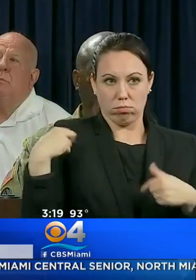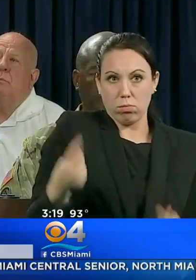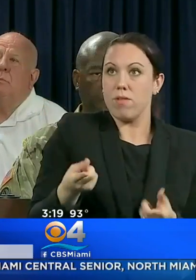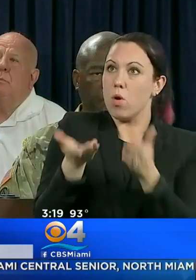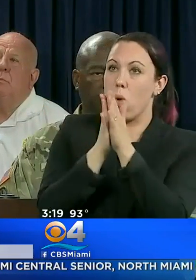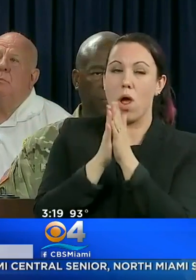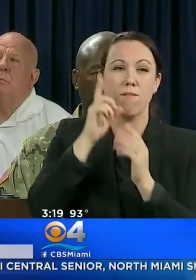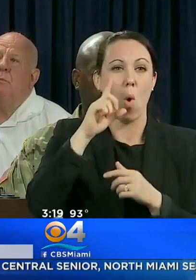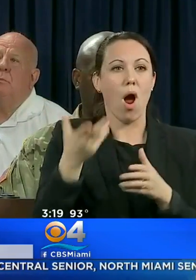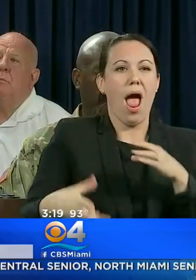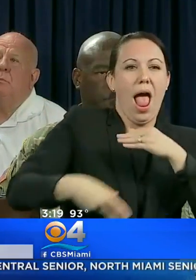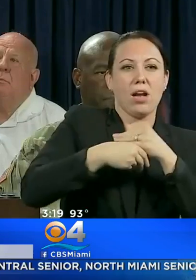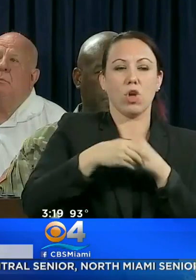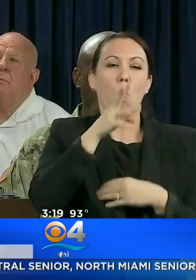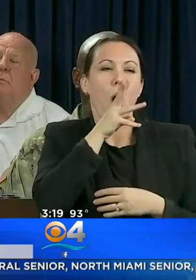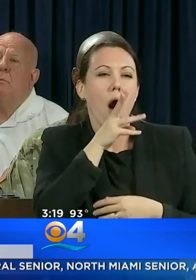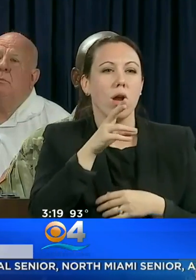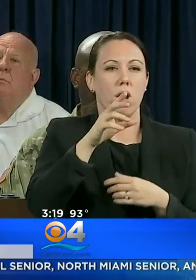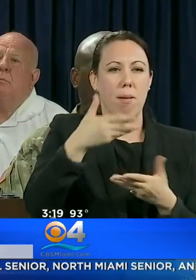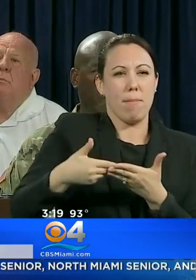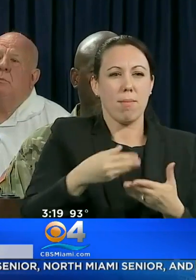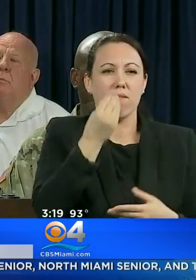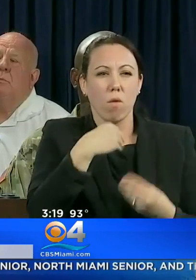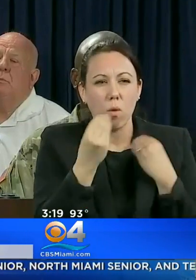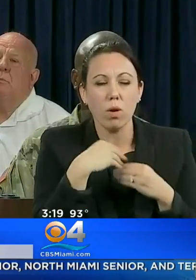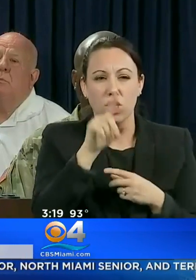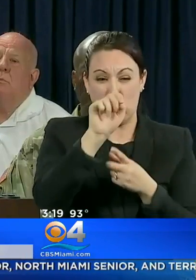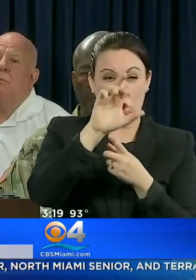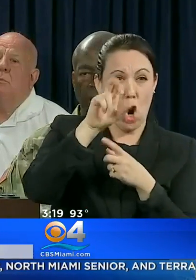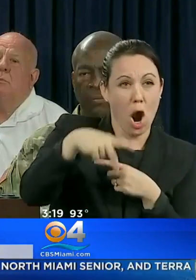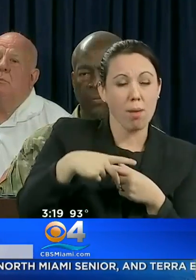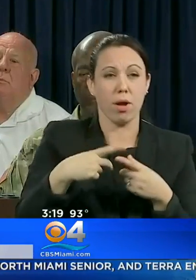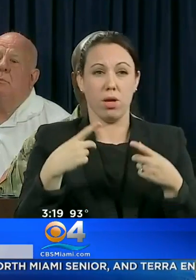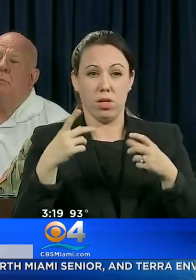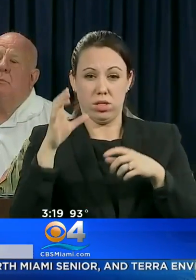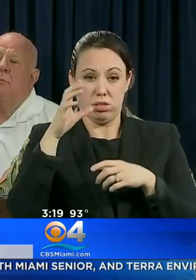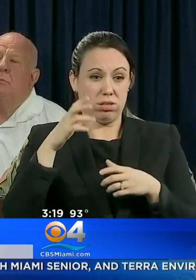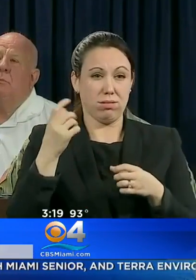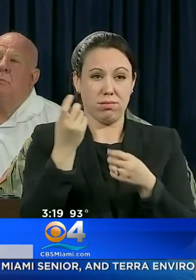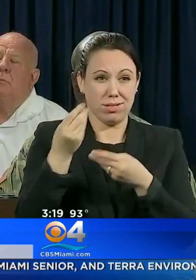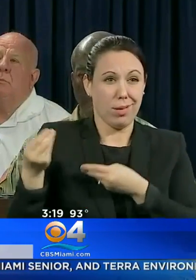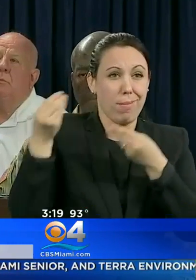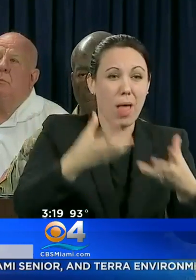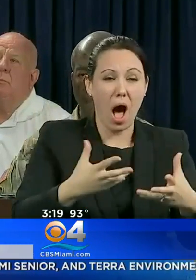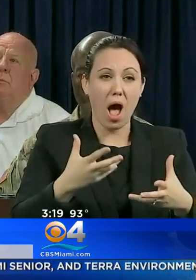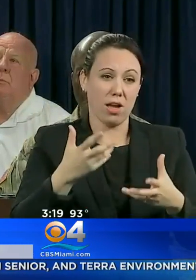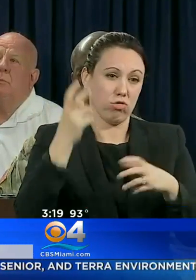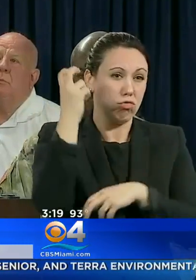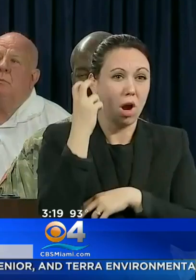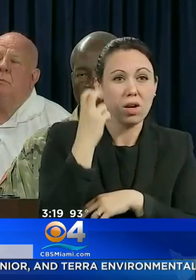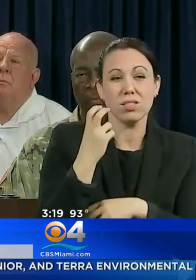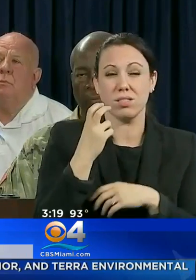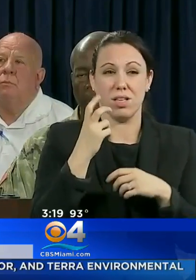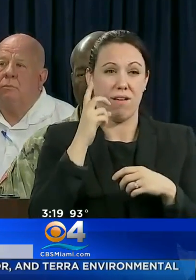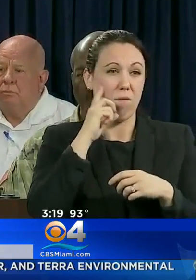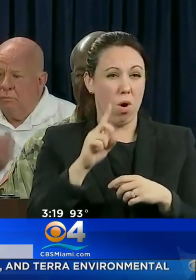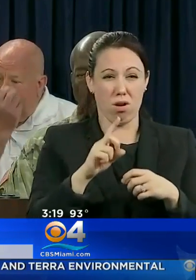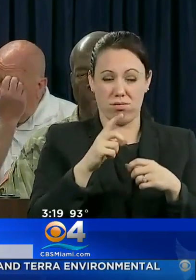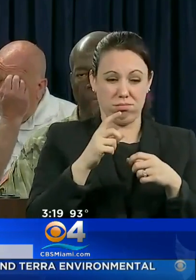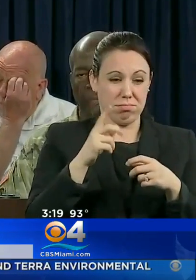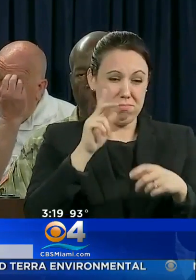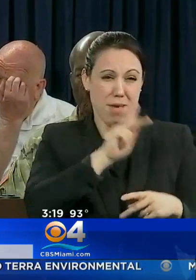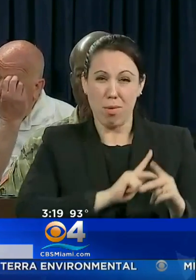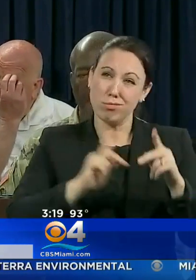DISASTER TARPS, WATER, BABY FOOD SUPPLIES, SUPPLY TRUCKS, SEARCH AND RESCUE PERSONNEL AND EQUIPMENT AND INCIDENT MANAGEMENT TEAMS.